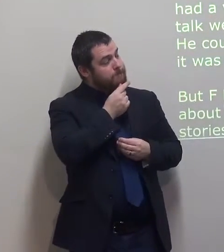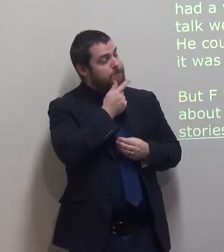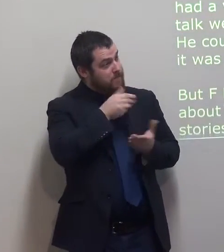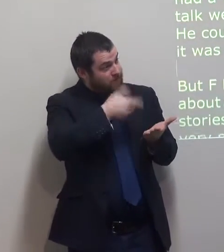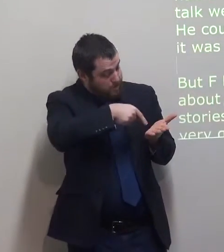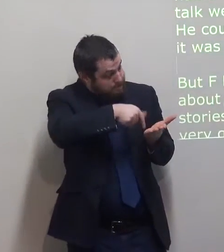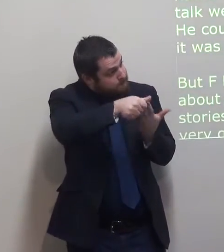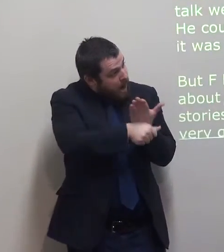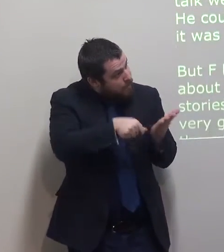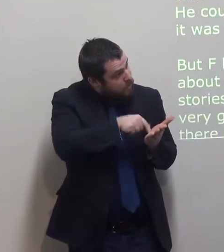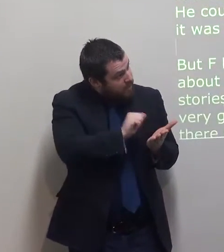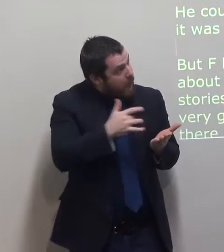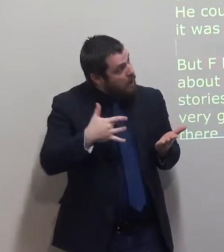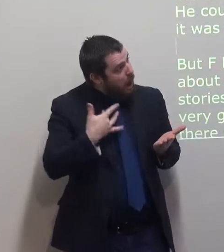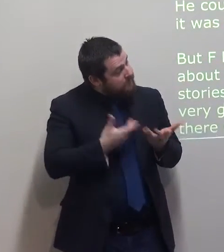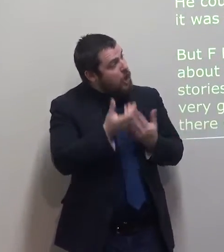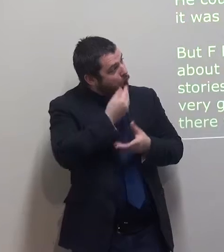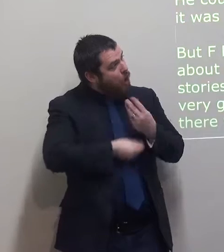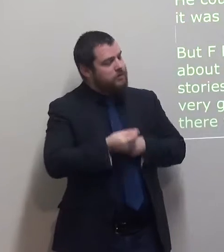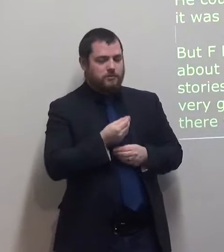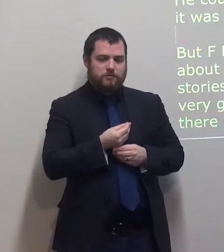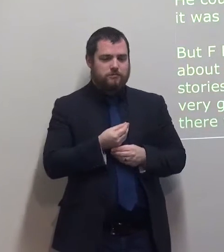But F.B. Meyer did not preach about doctrine.